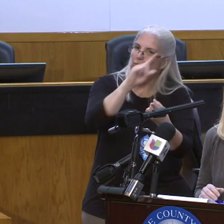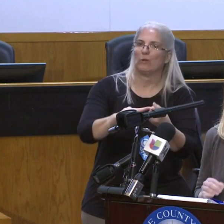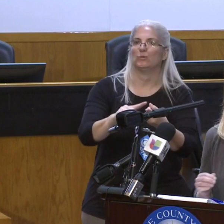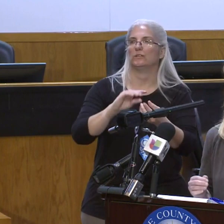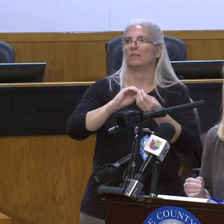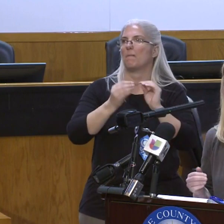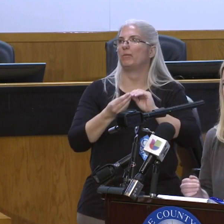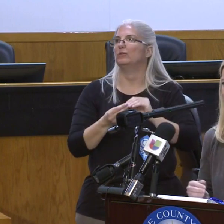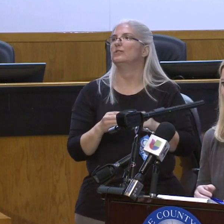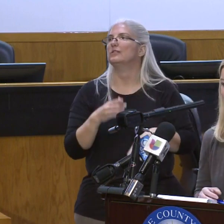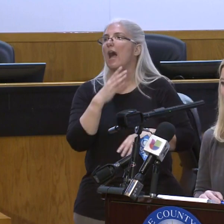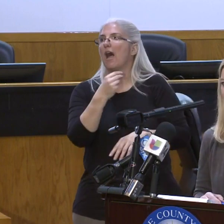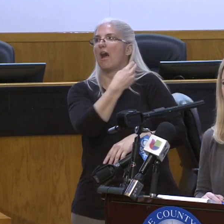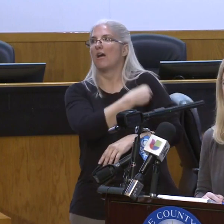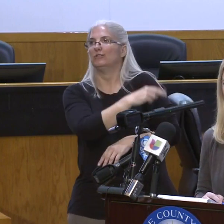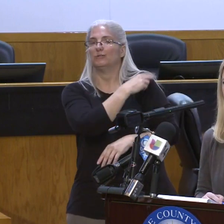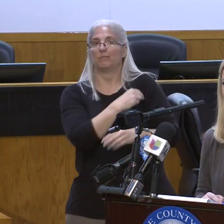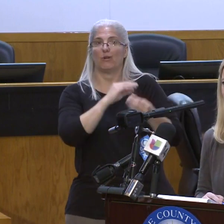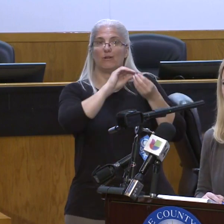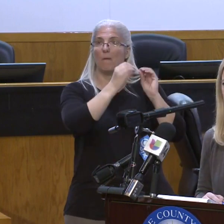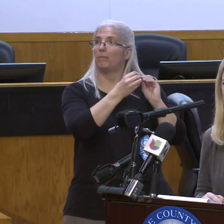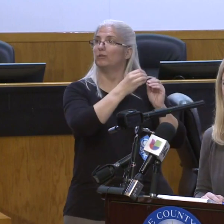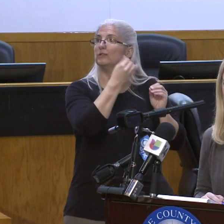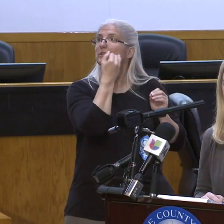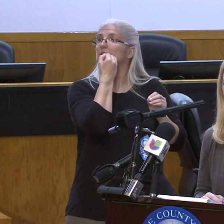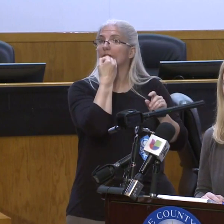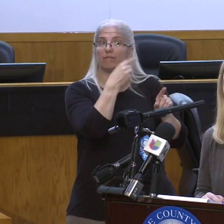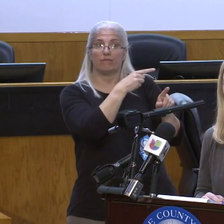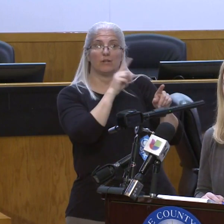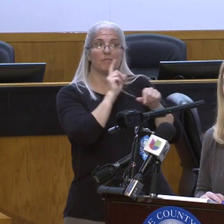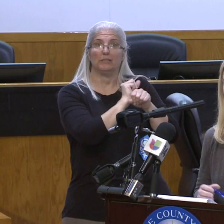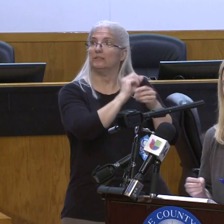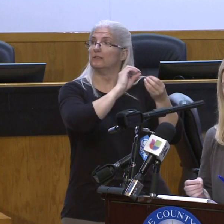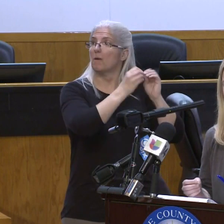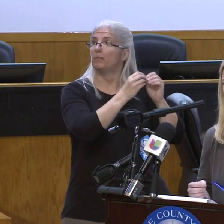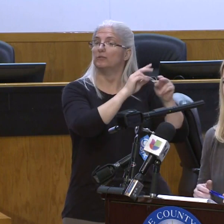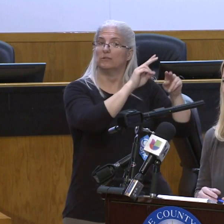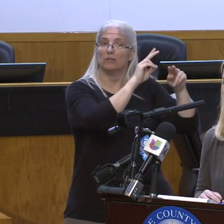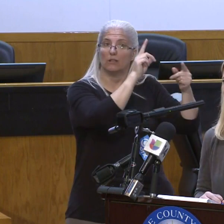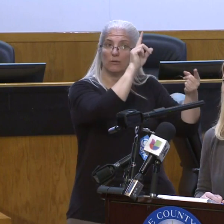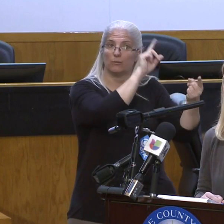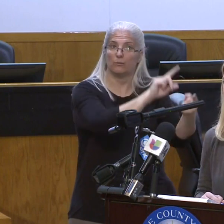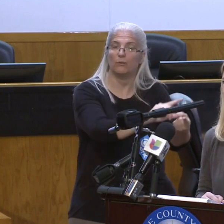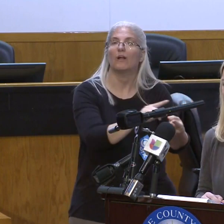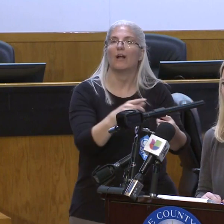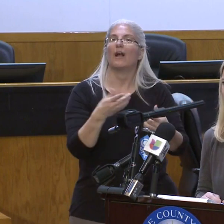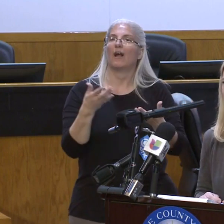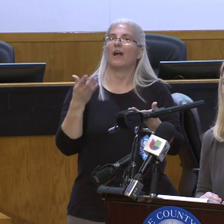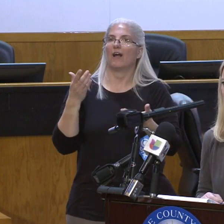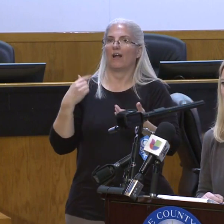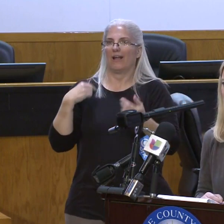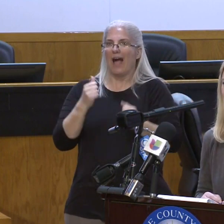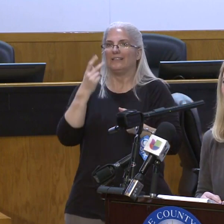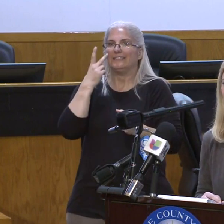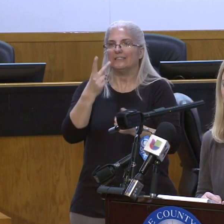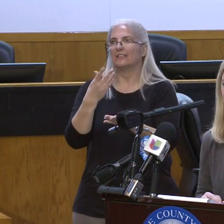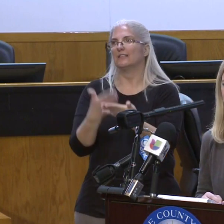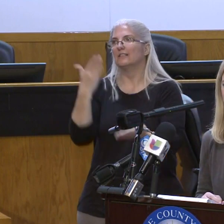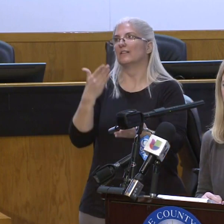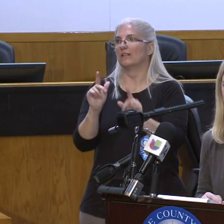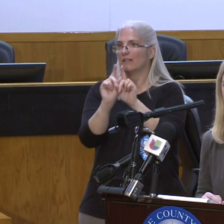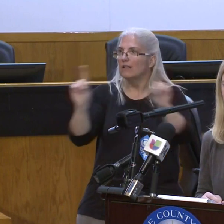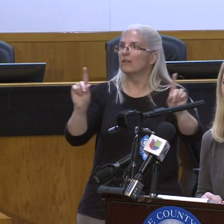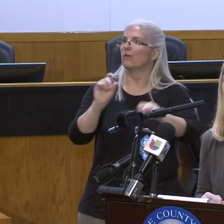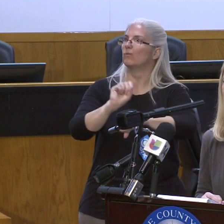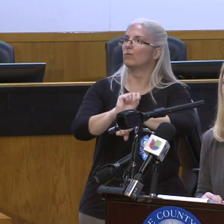should be impacted by that increased social distancing. And so there's a close association between the social distancing orders and